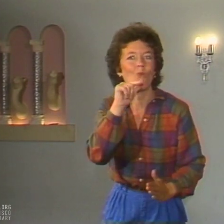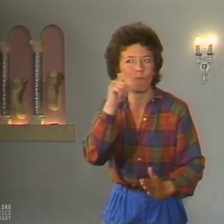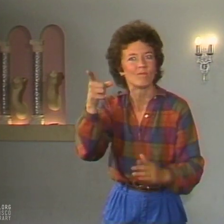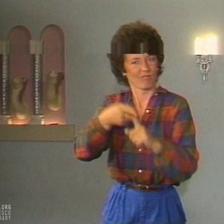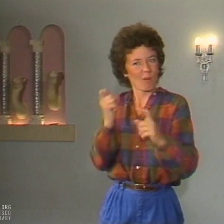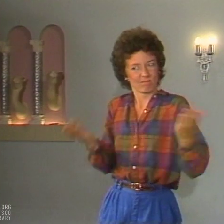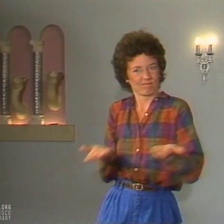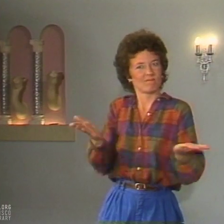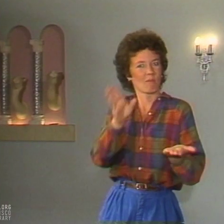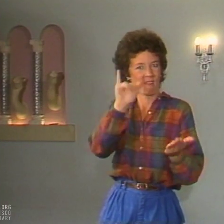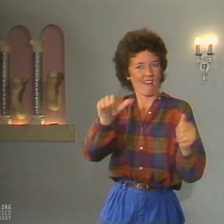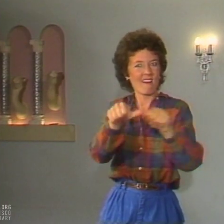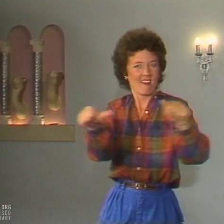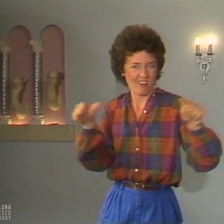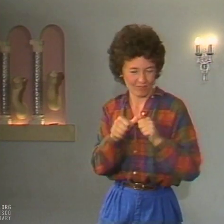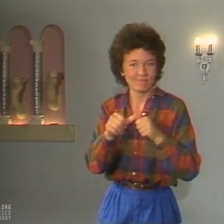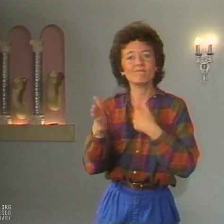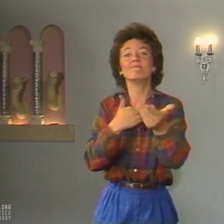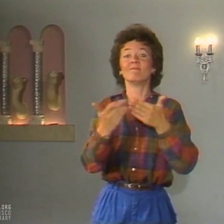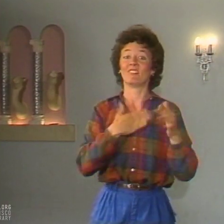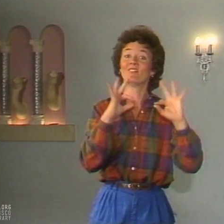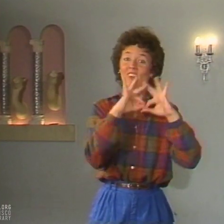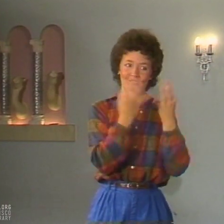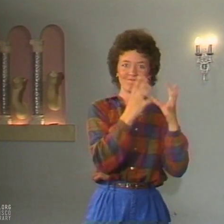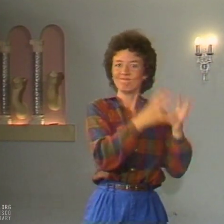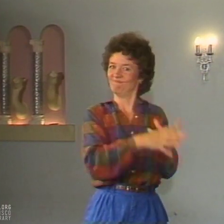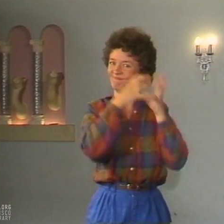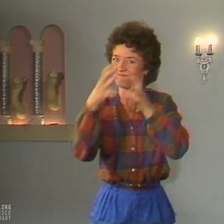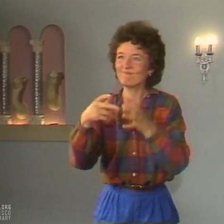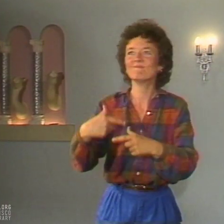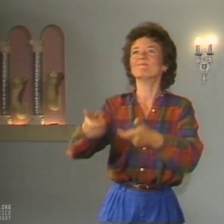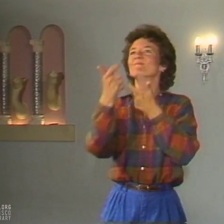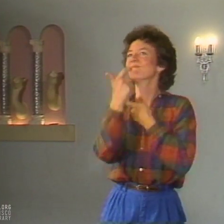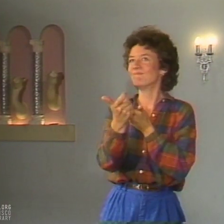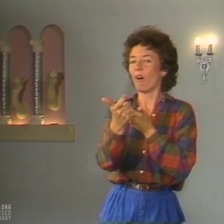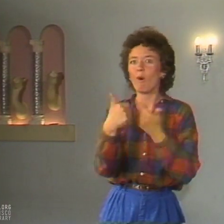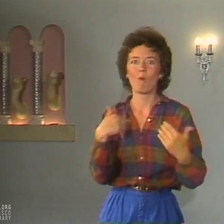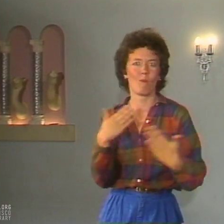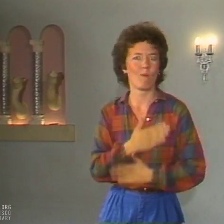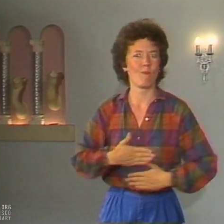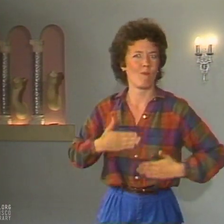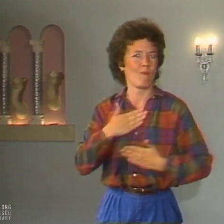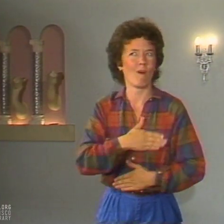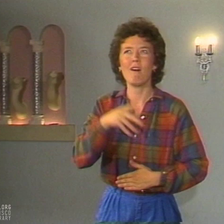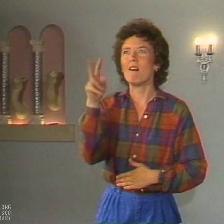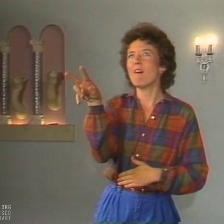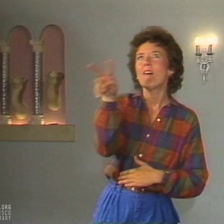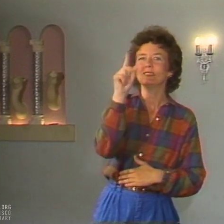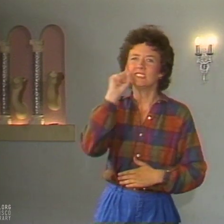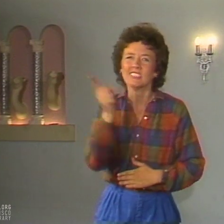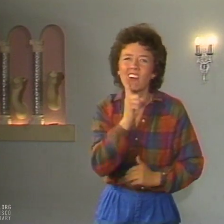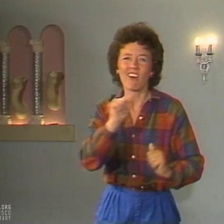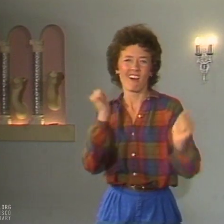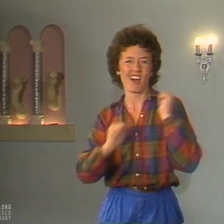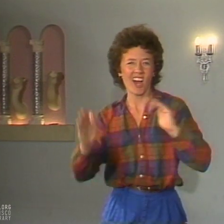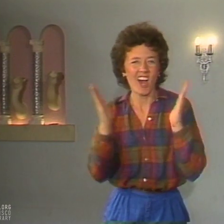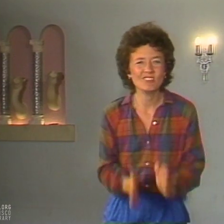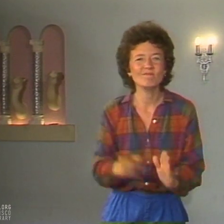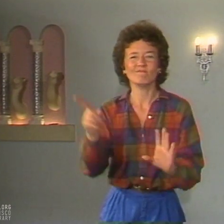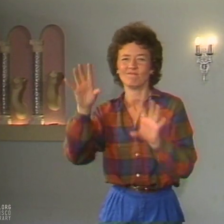see them because I knew several of the actors who were from the Bay Area. I enjoyed it tremendously. For